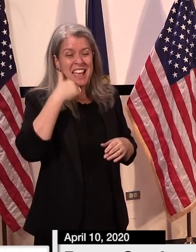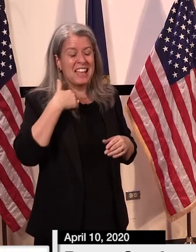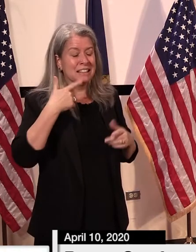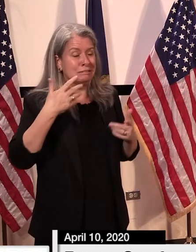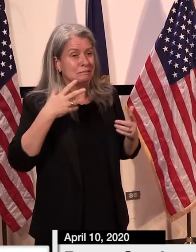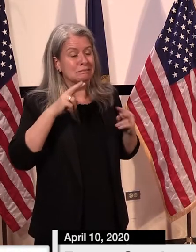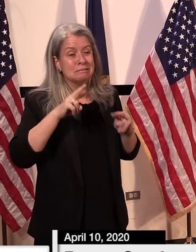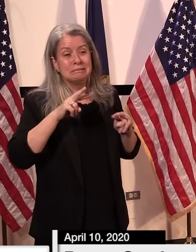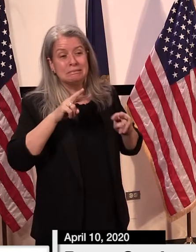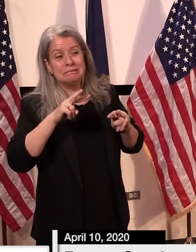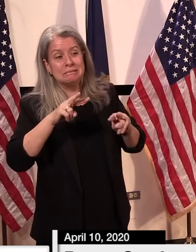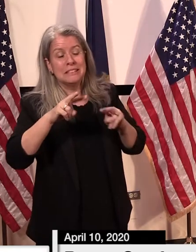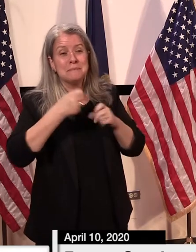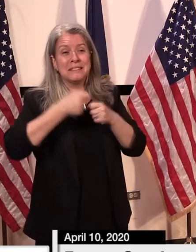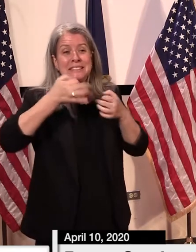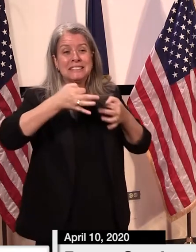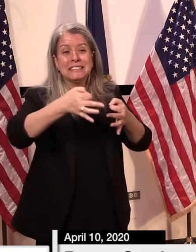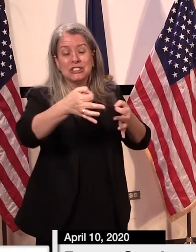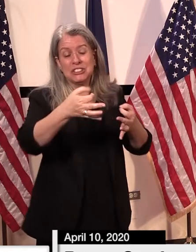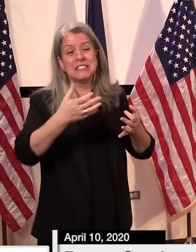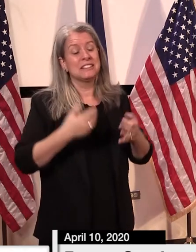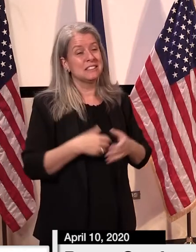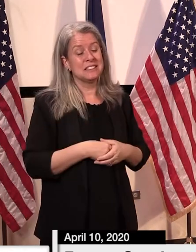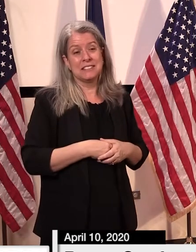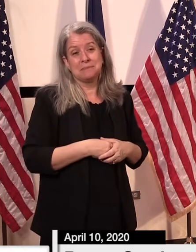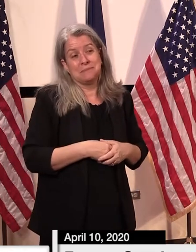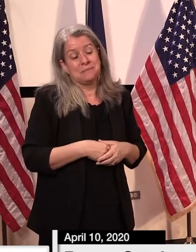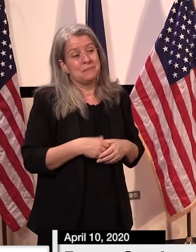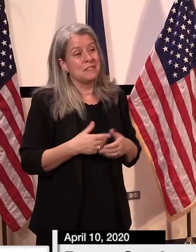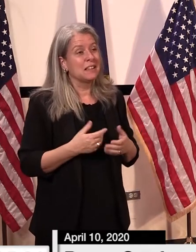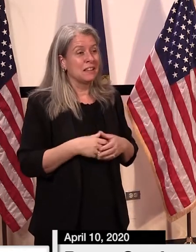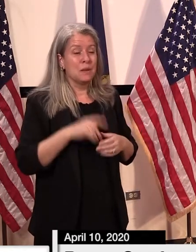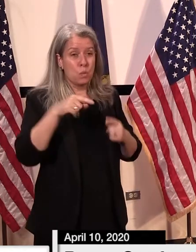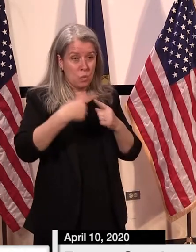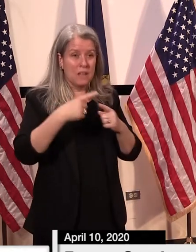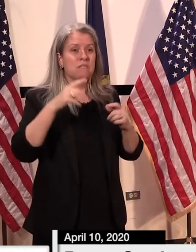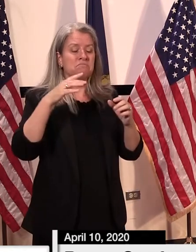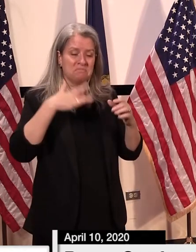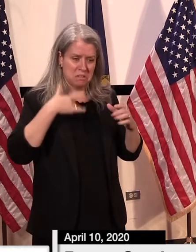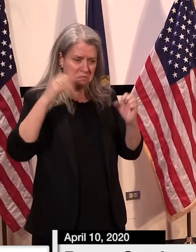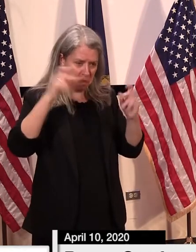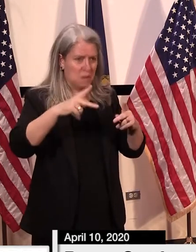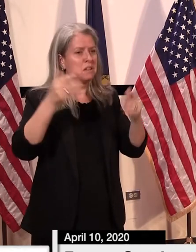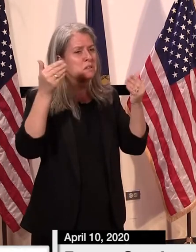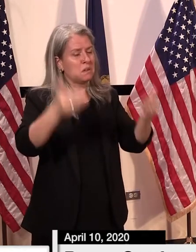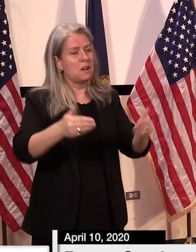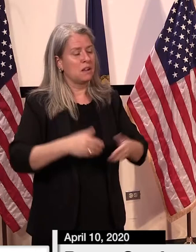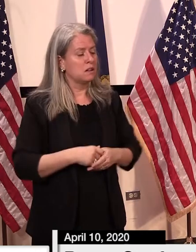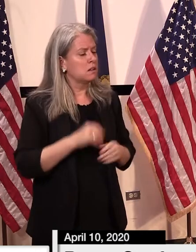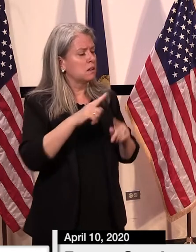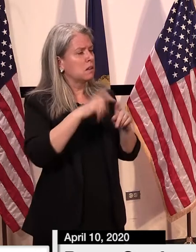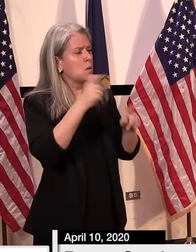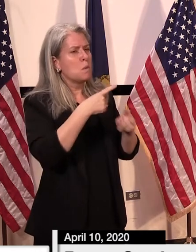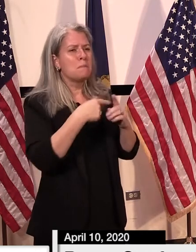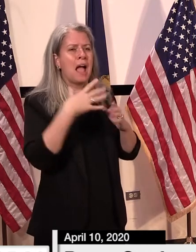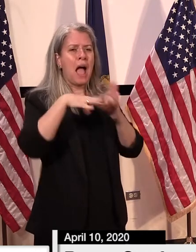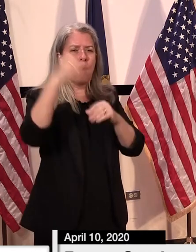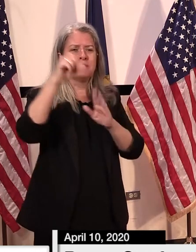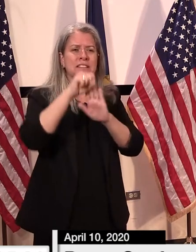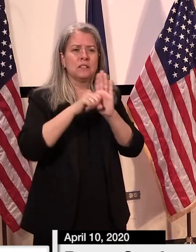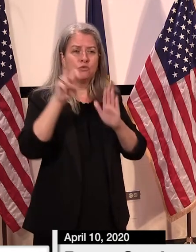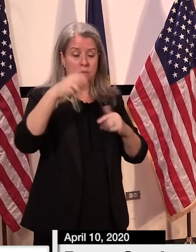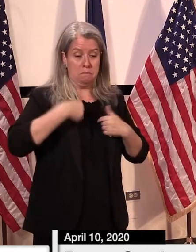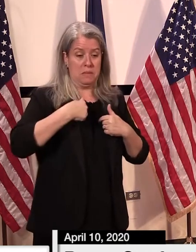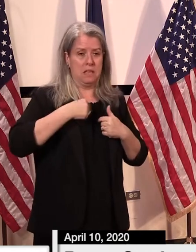month-to-month decision making process or we can open that spigot back up what about out-of-state travel governor